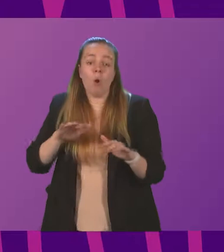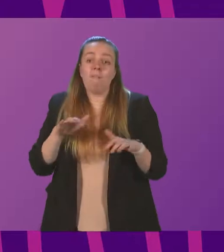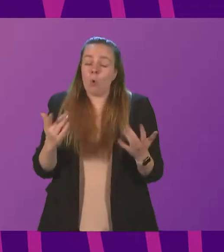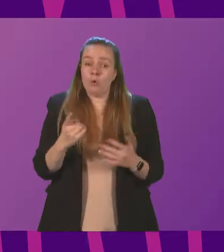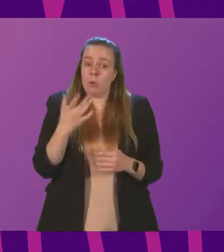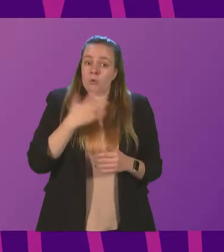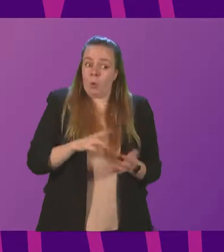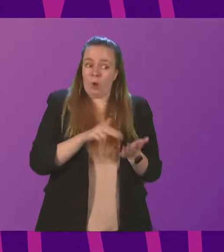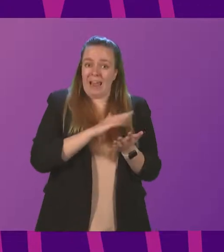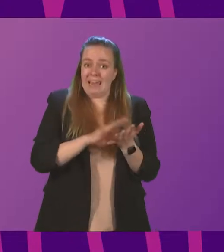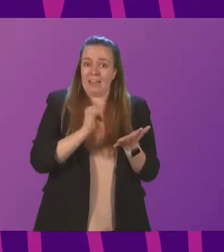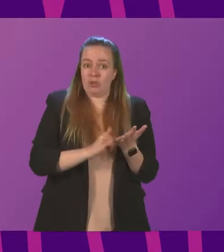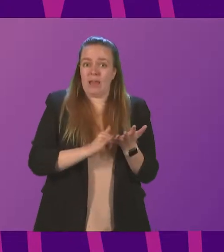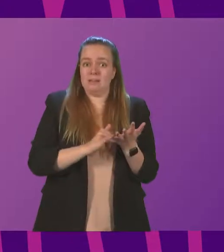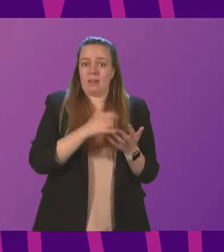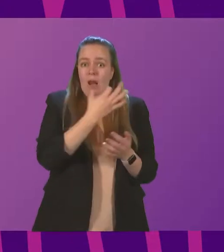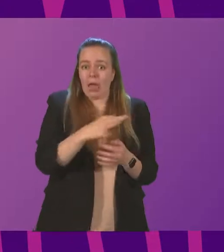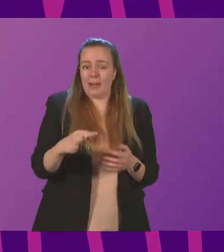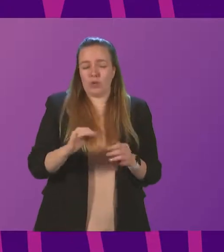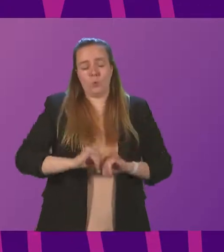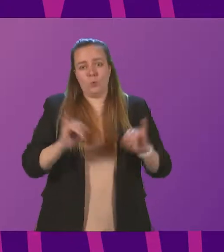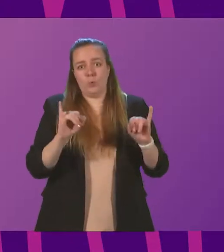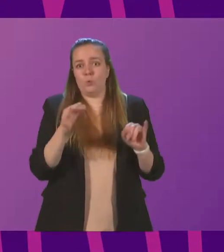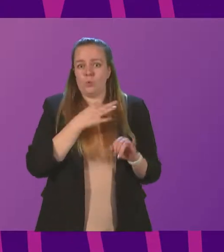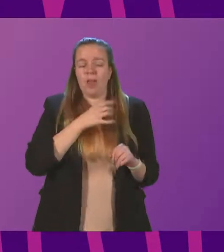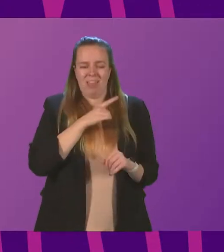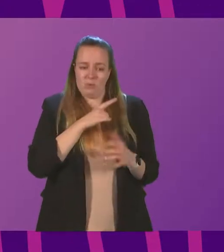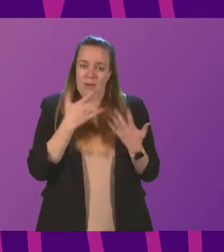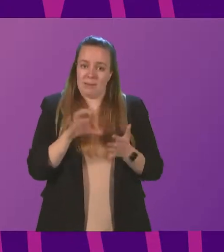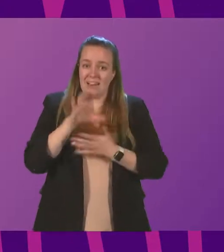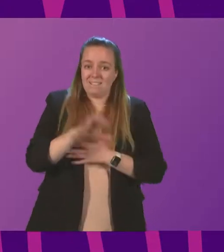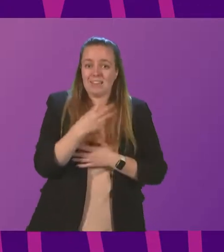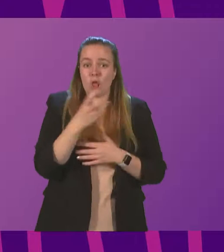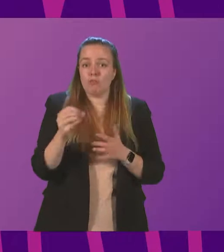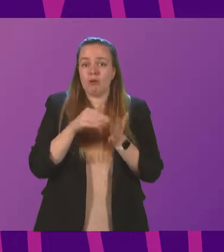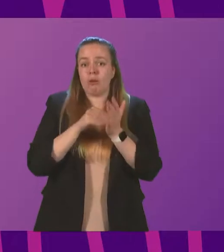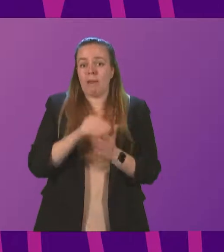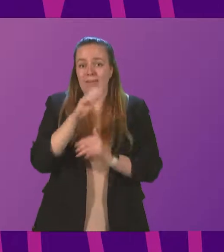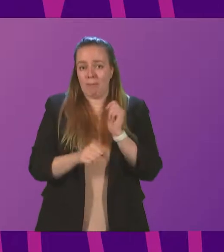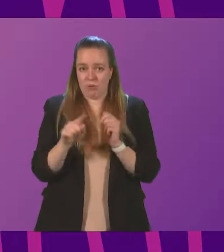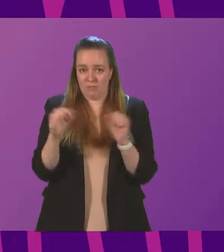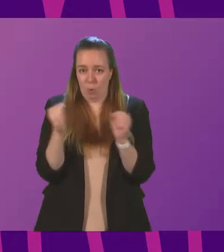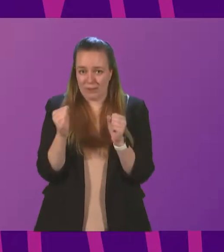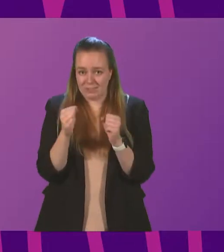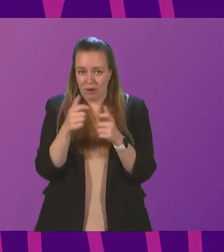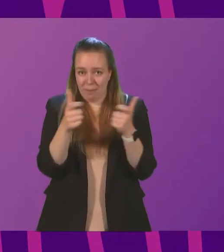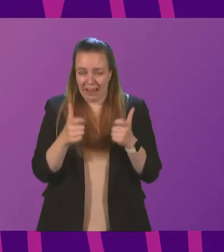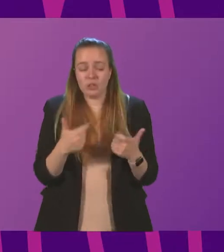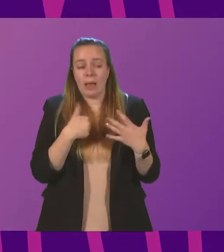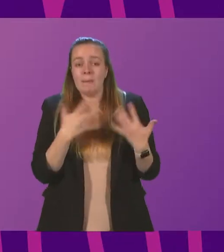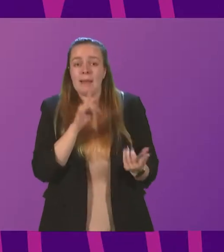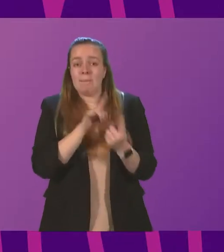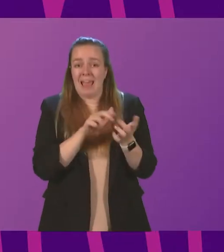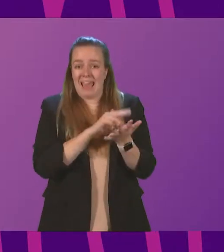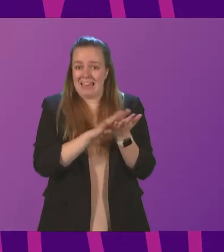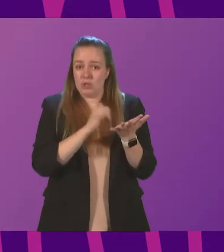Lanarkshire at the highest level of escalation. It's why we've invested £300 million in terms of our winter package. I've met with NHS Lanarkshire